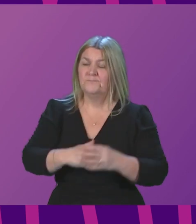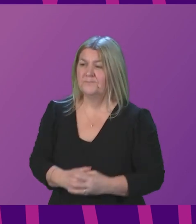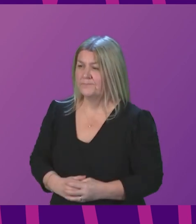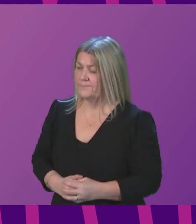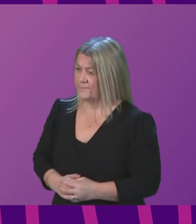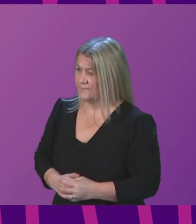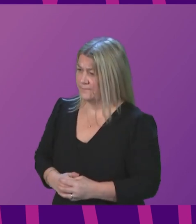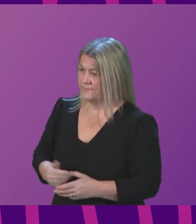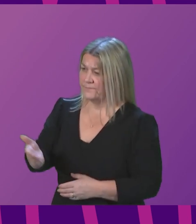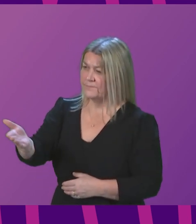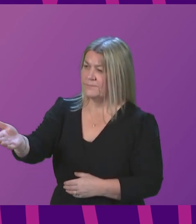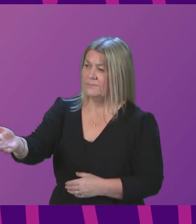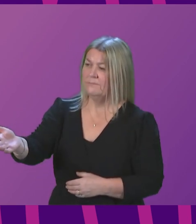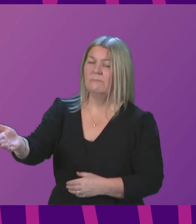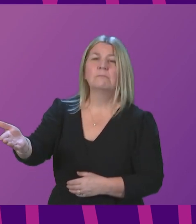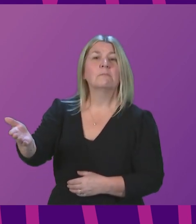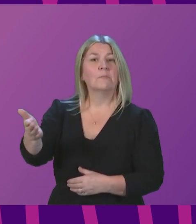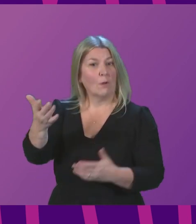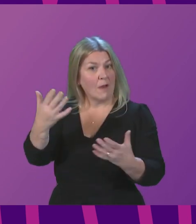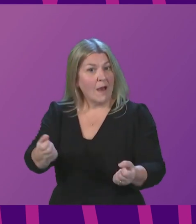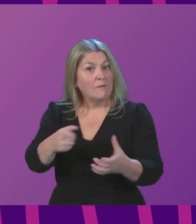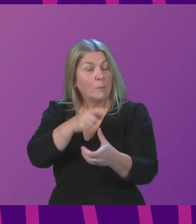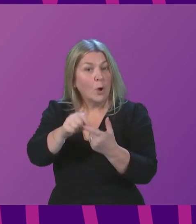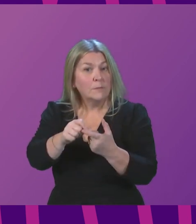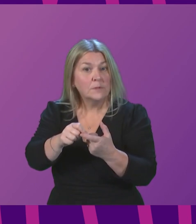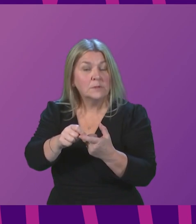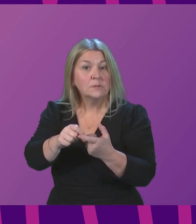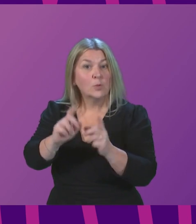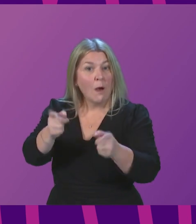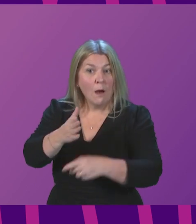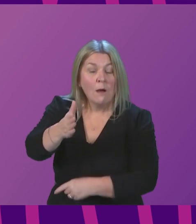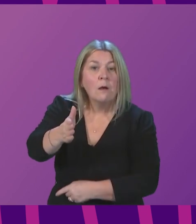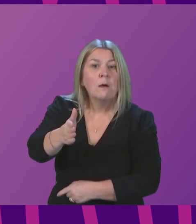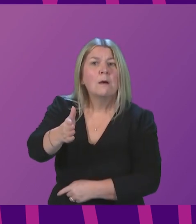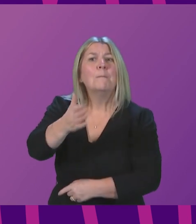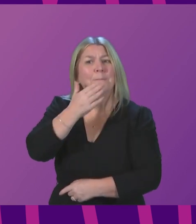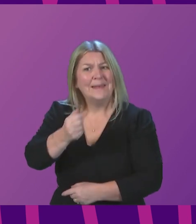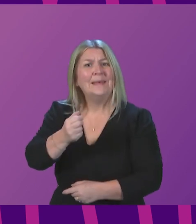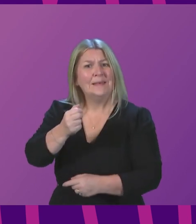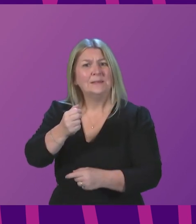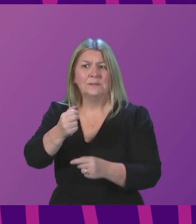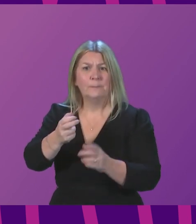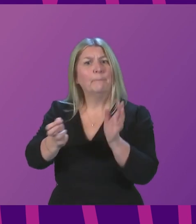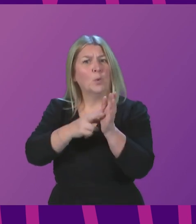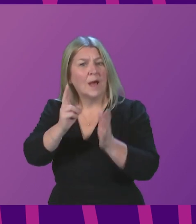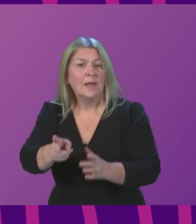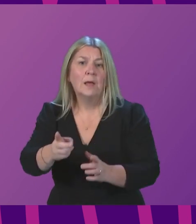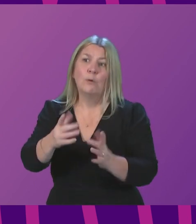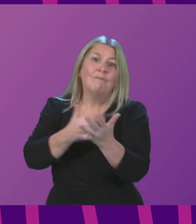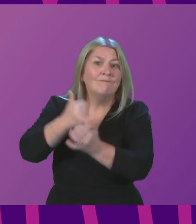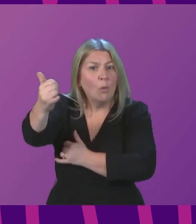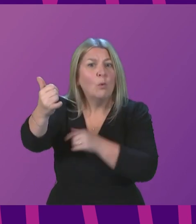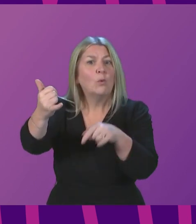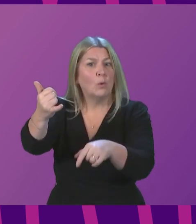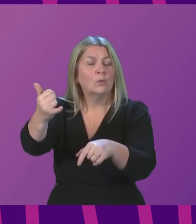not able to have that appointment fulfilled, rebooking, they should phone the helpline because that is what is required.